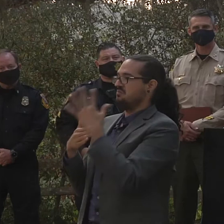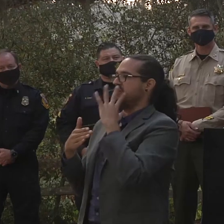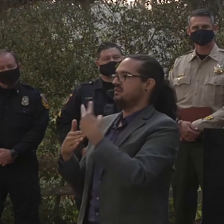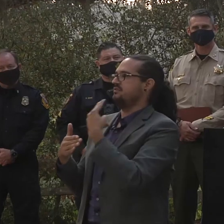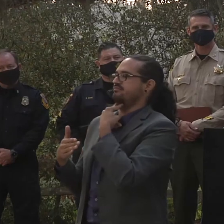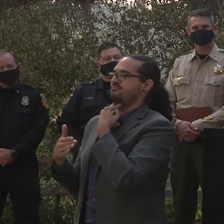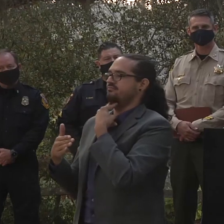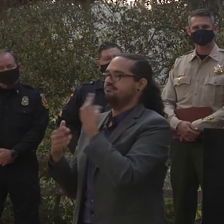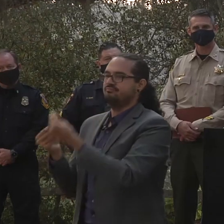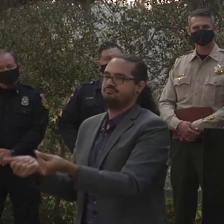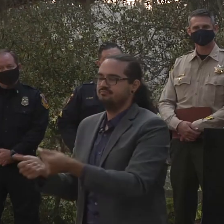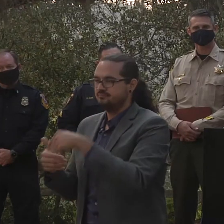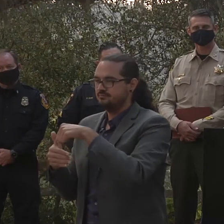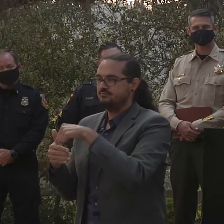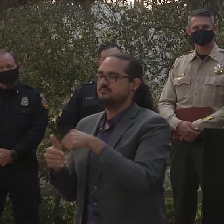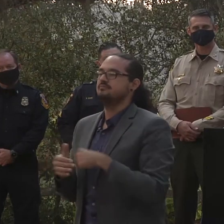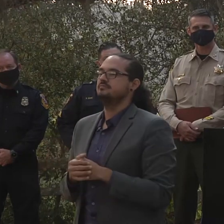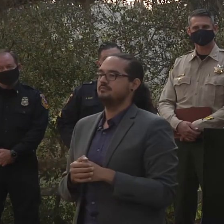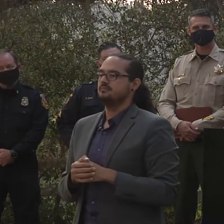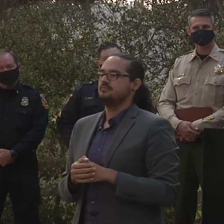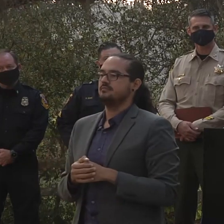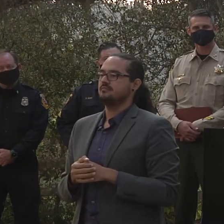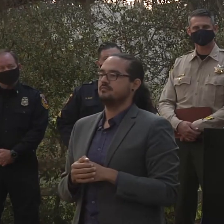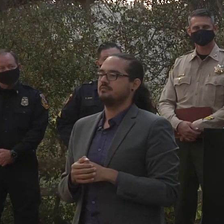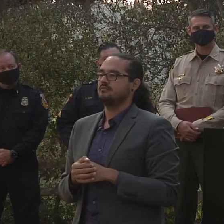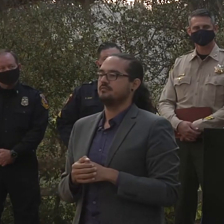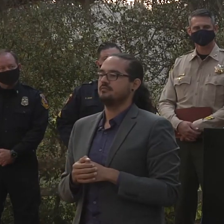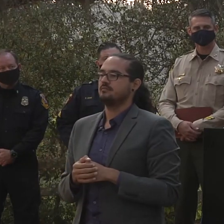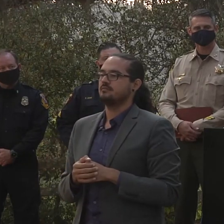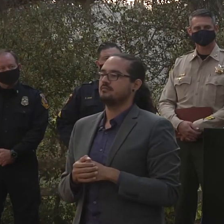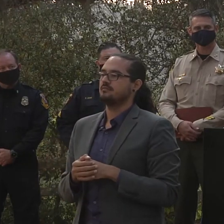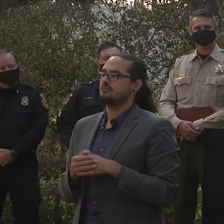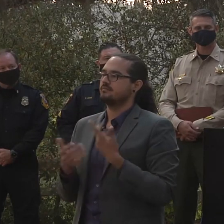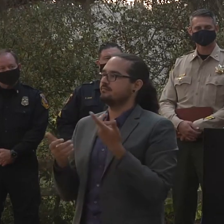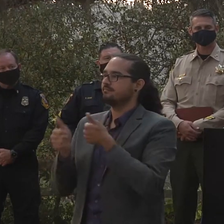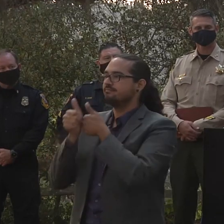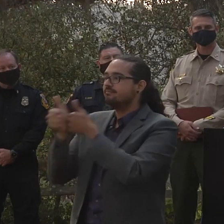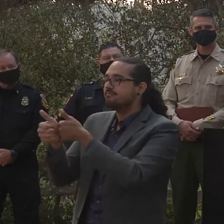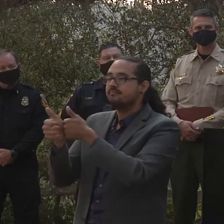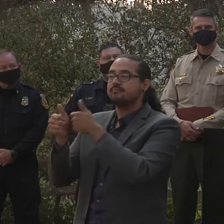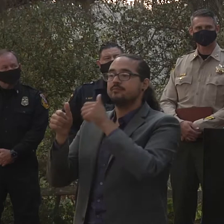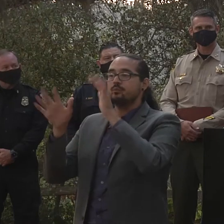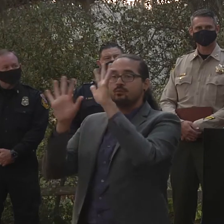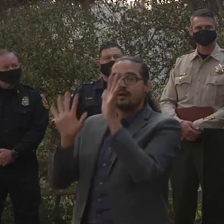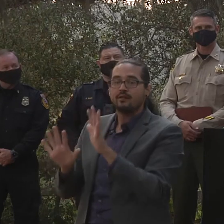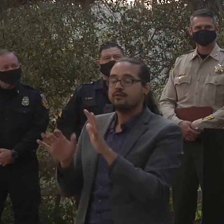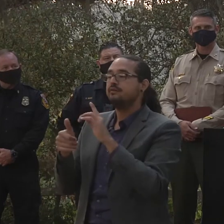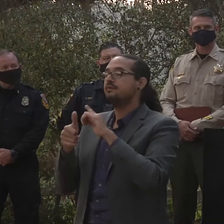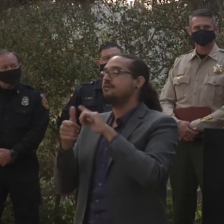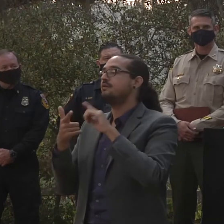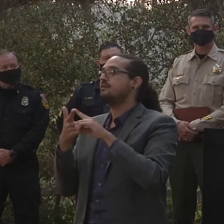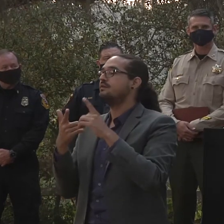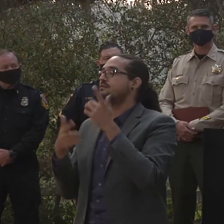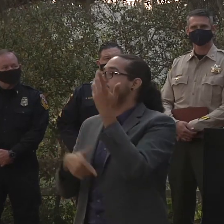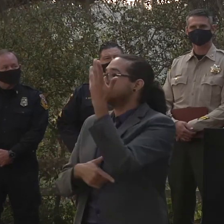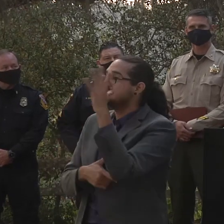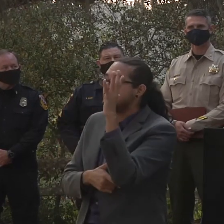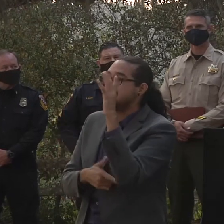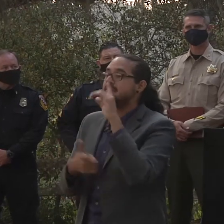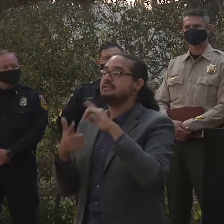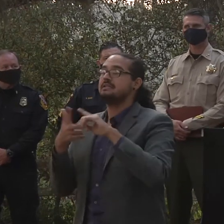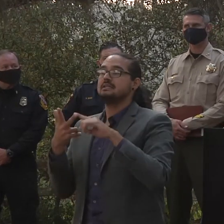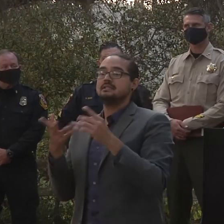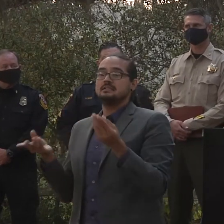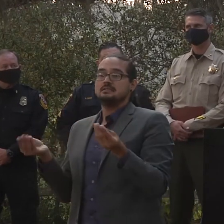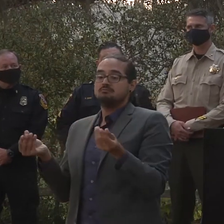and then we may be doing it based on again certain weather conditions certain fuel conditions and also certain topographical uh